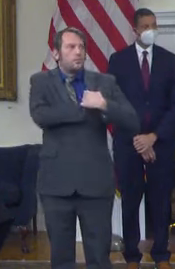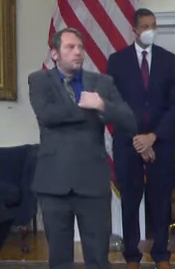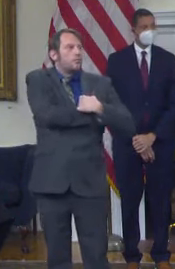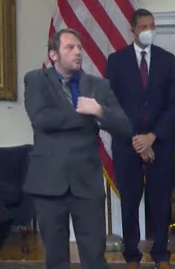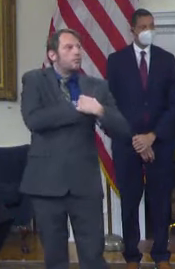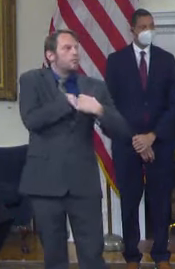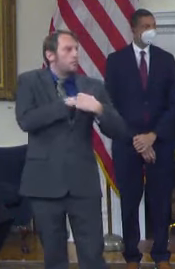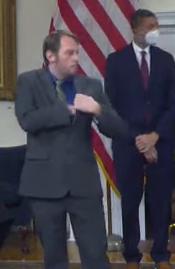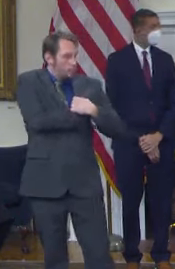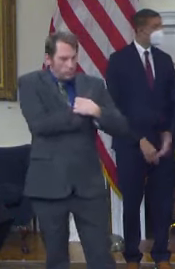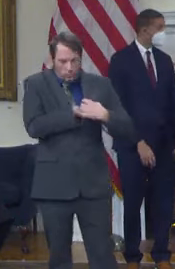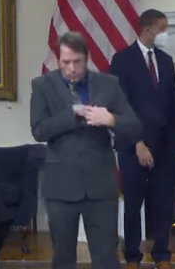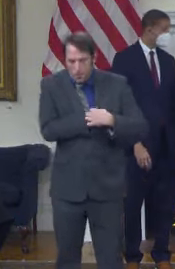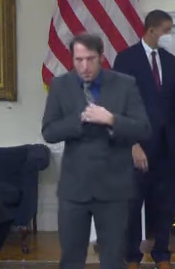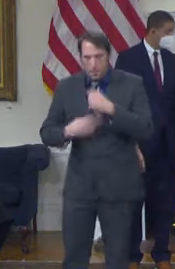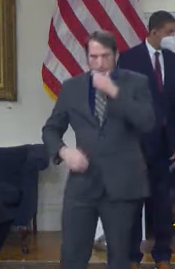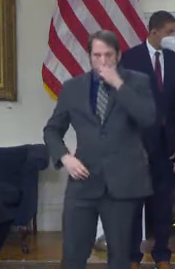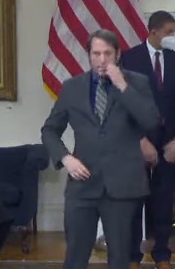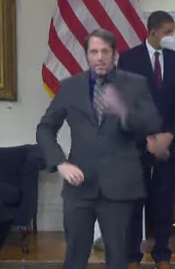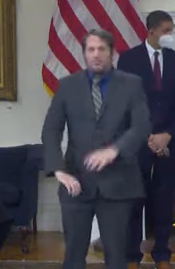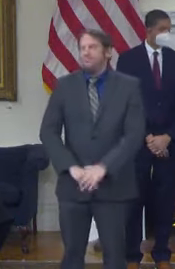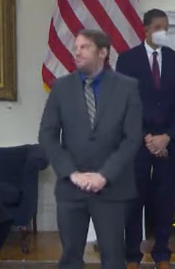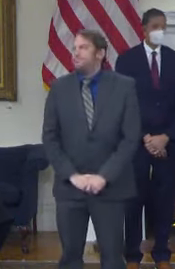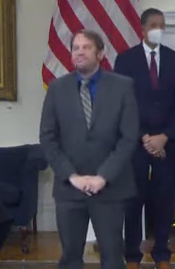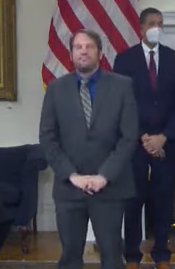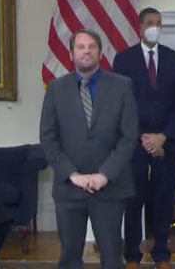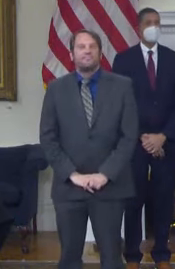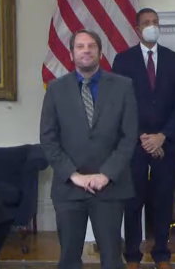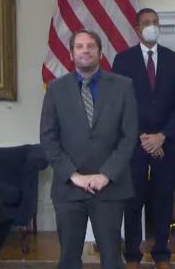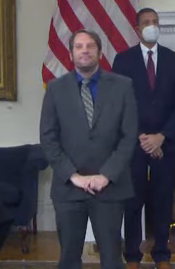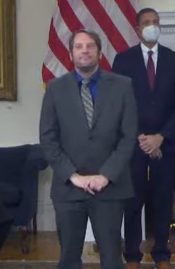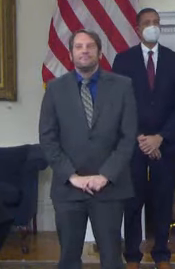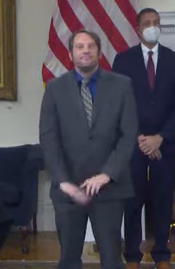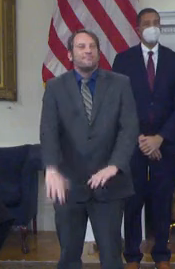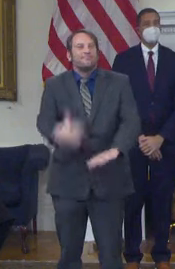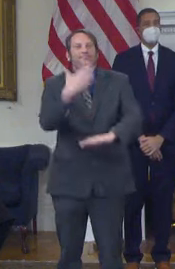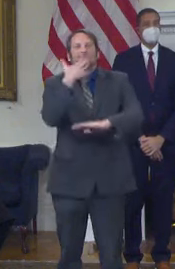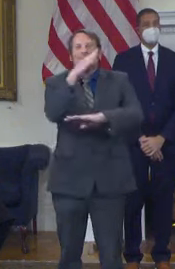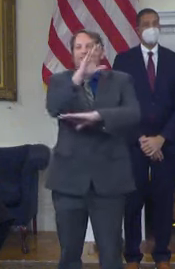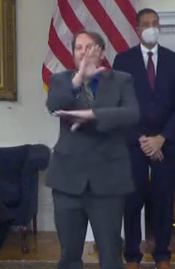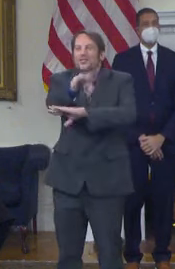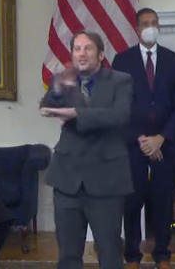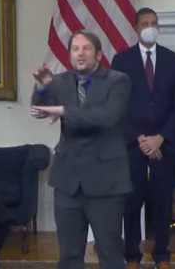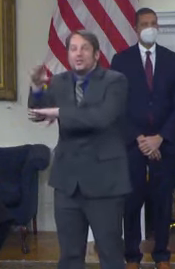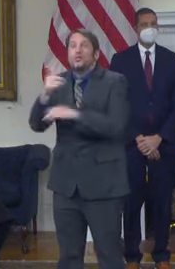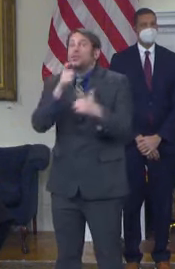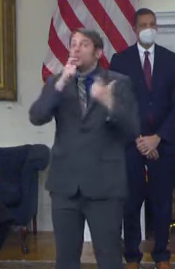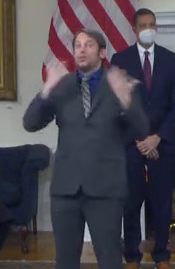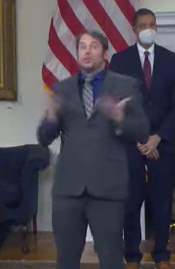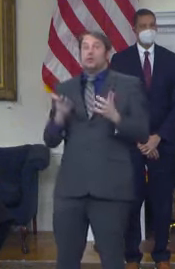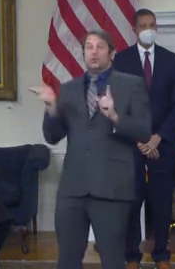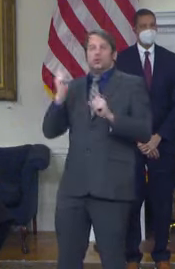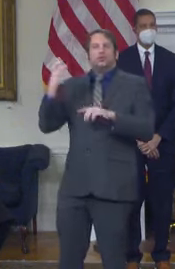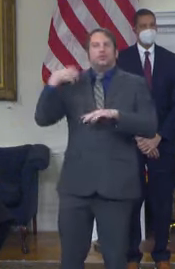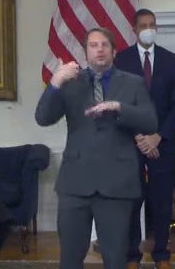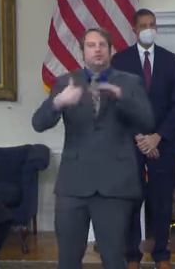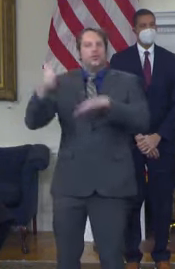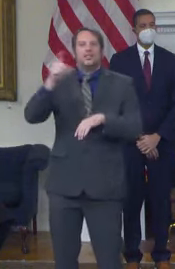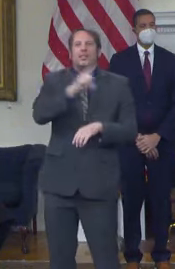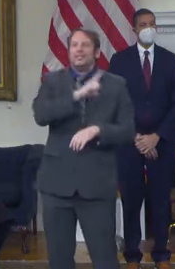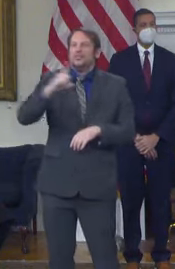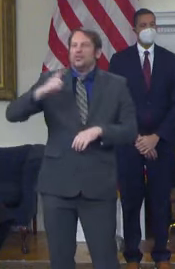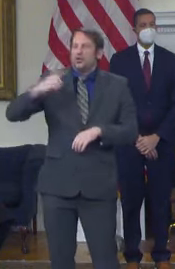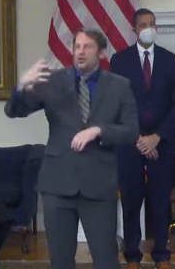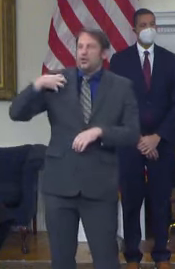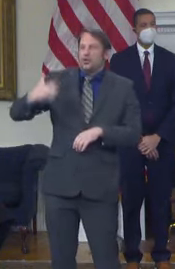Good afternoon. Joining me is our Chief Legislative Officer and Senior Counselor, Kiefer